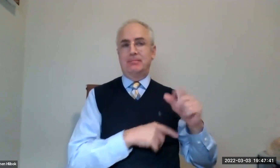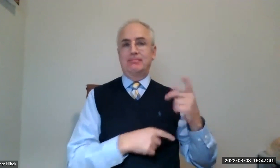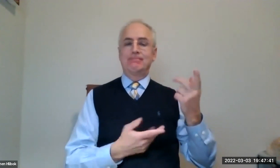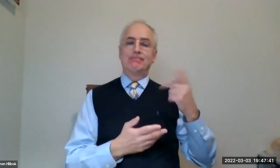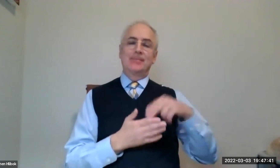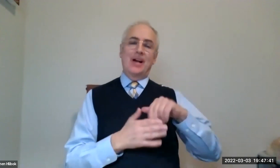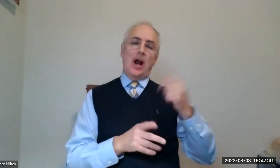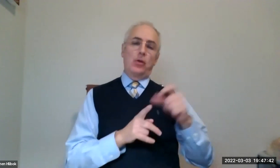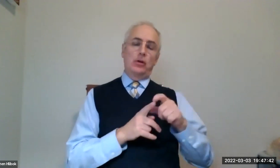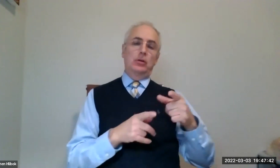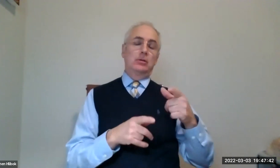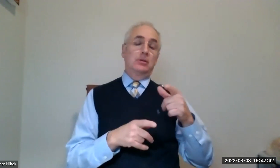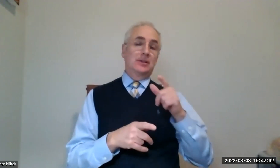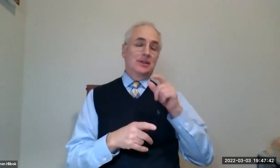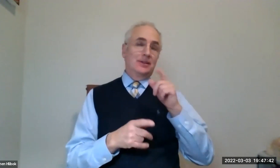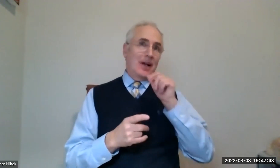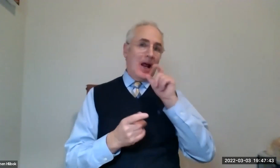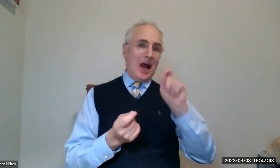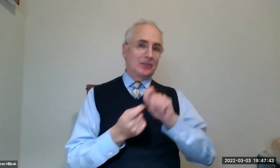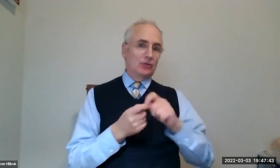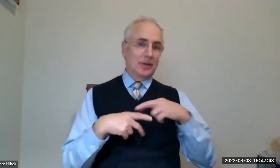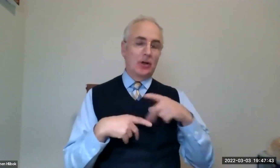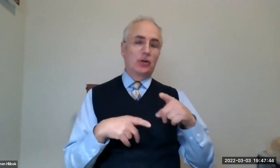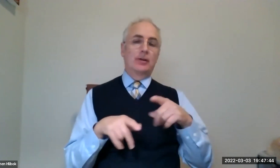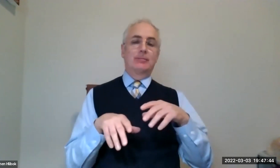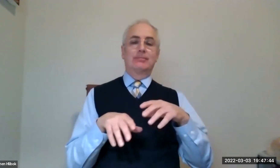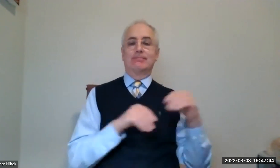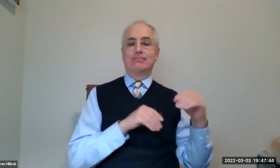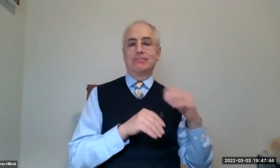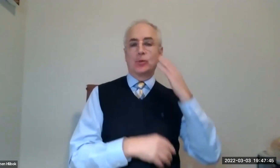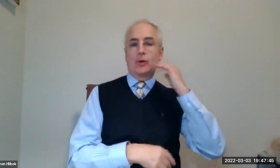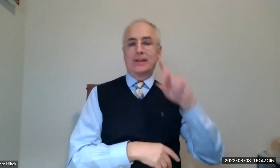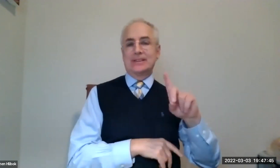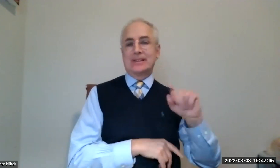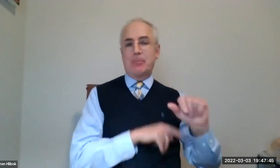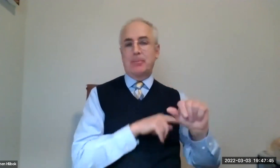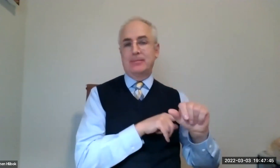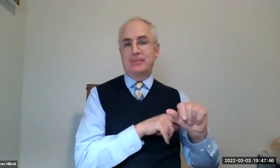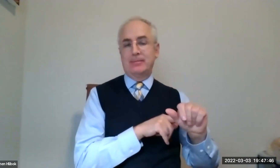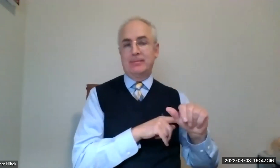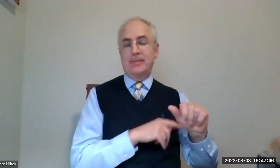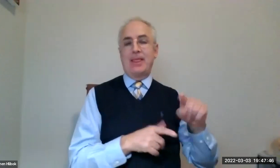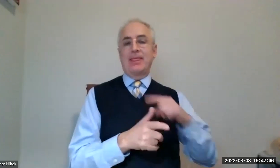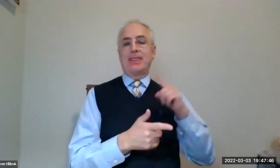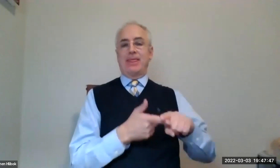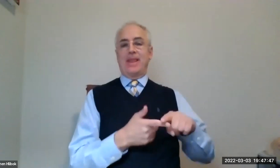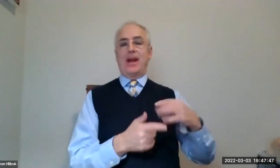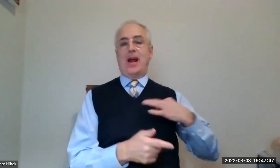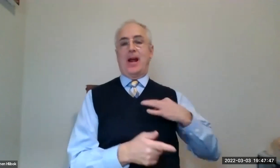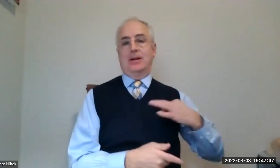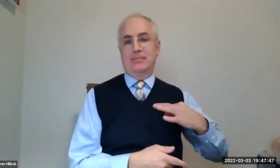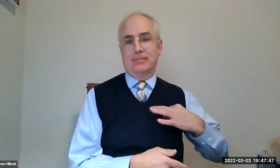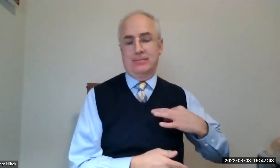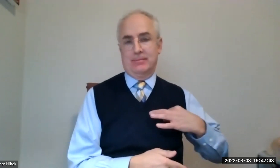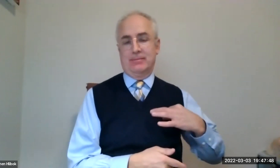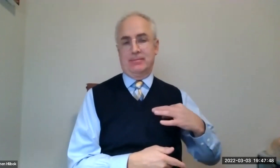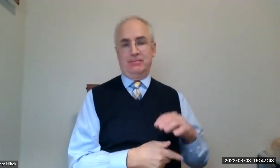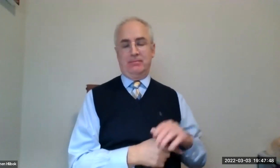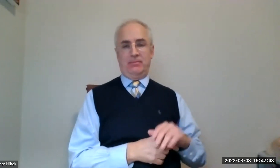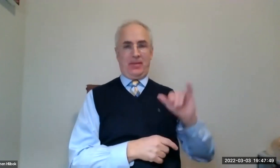Security, they may use Social Security disability. In other words, they're not actually retiring. They're leaving the workforce because of